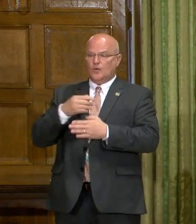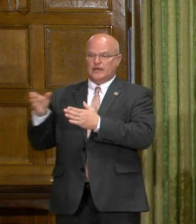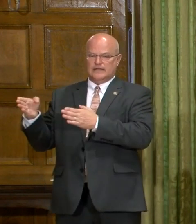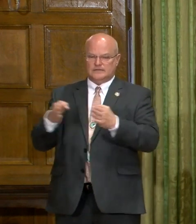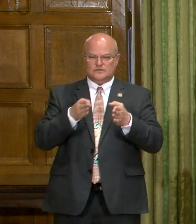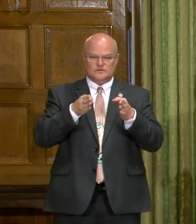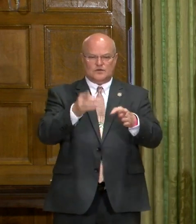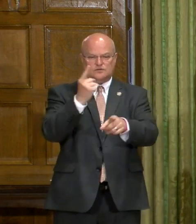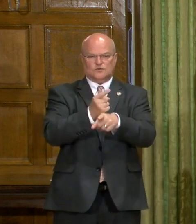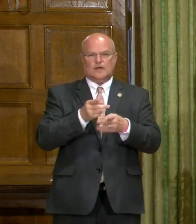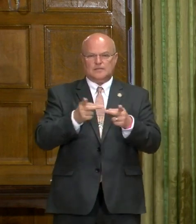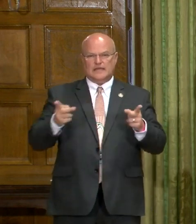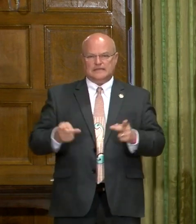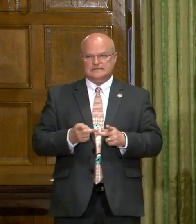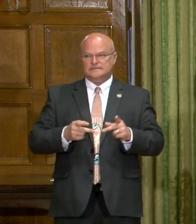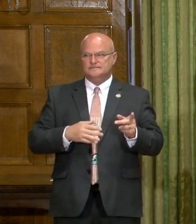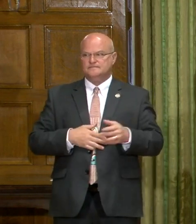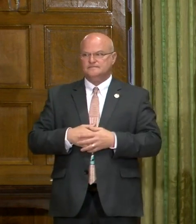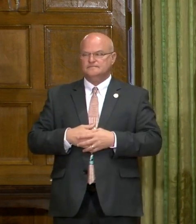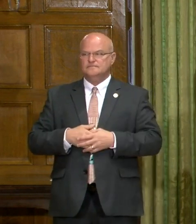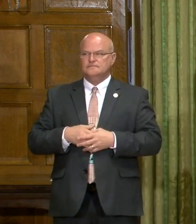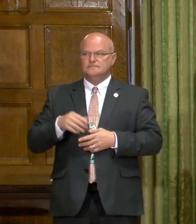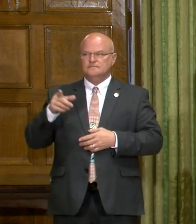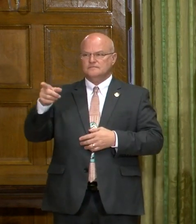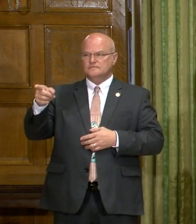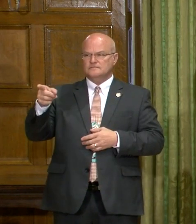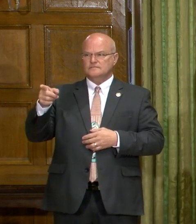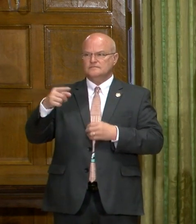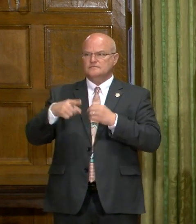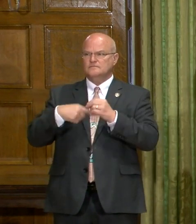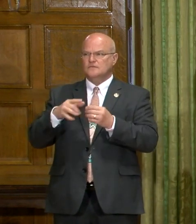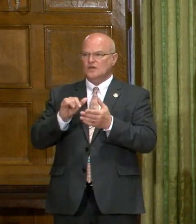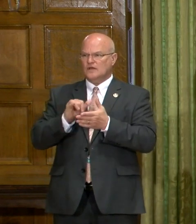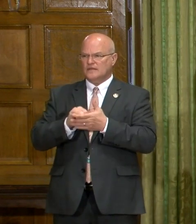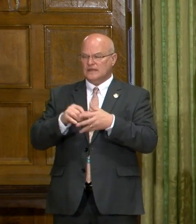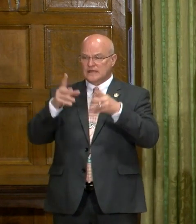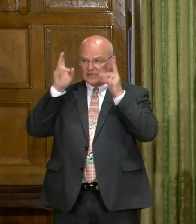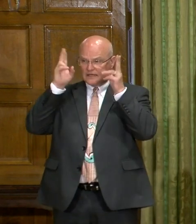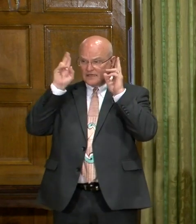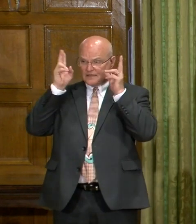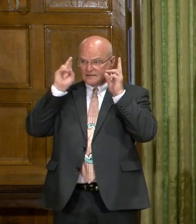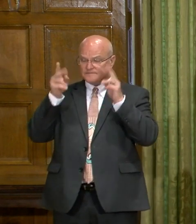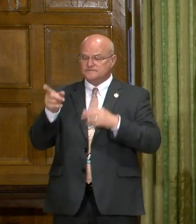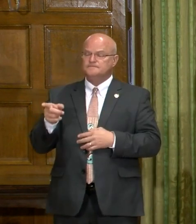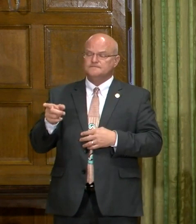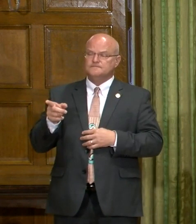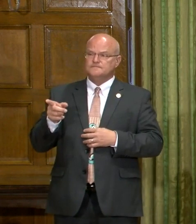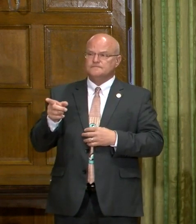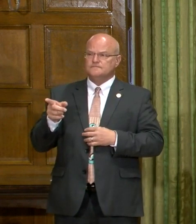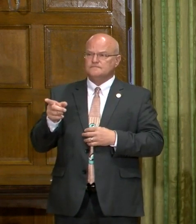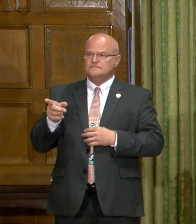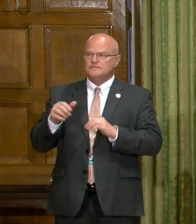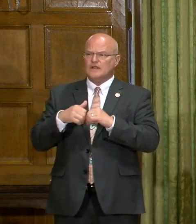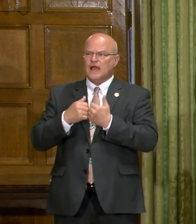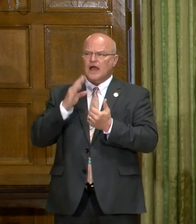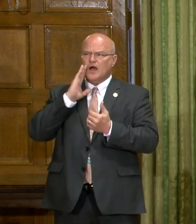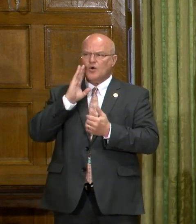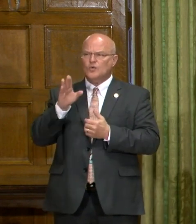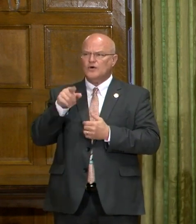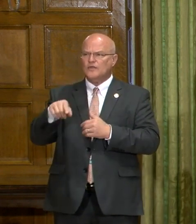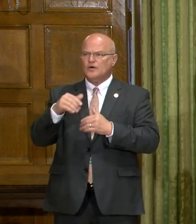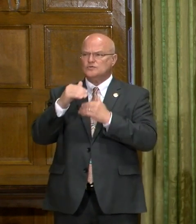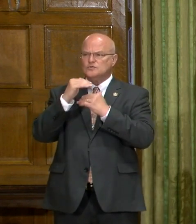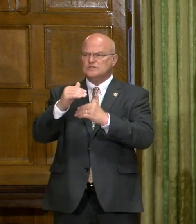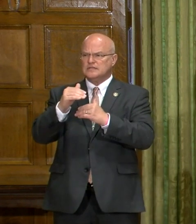can direct you in the right way. Regarding the hair swans and barber shops, how will those